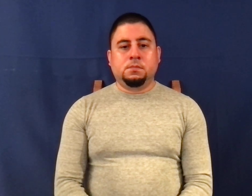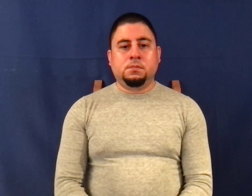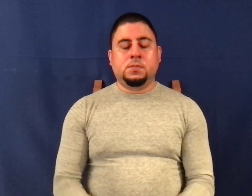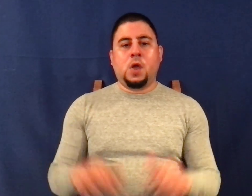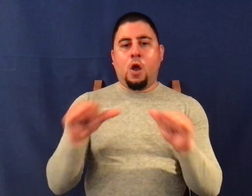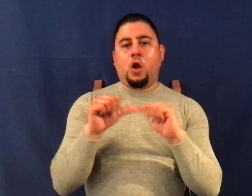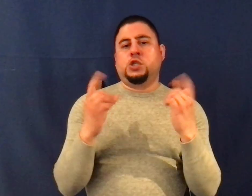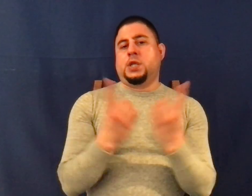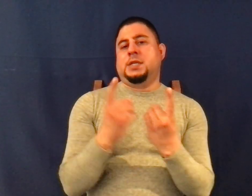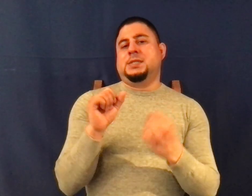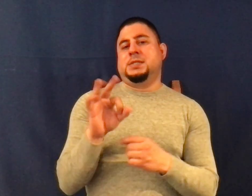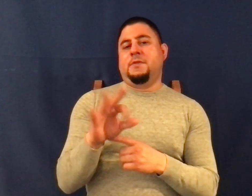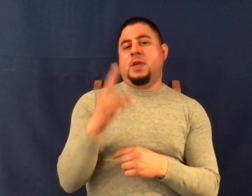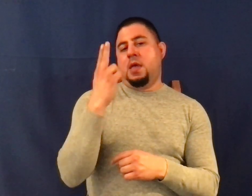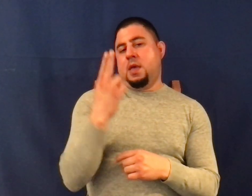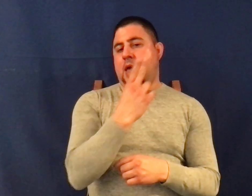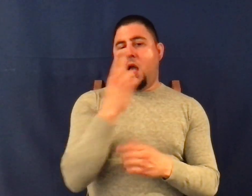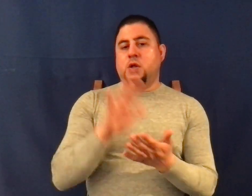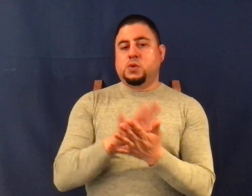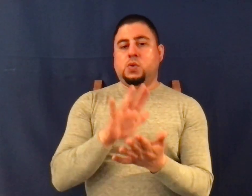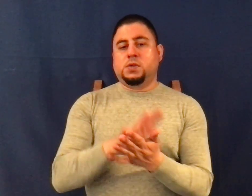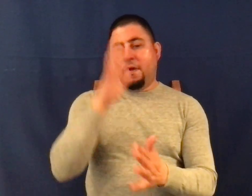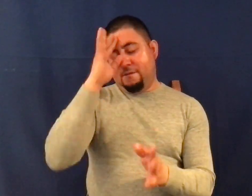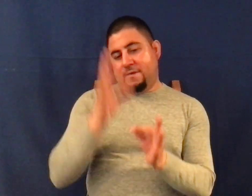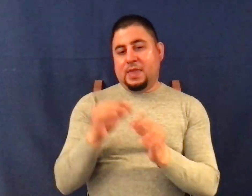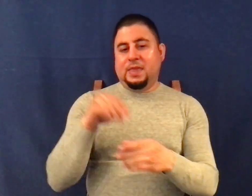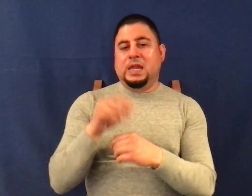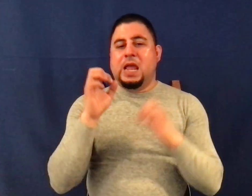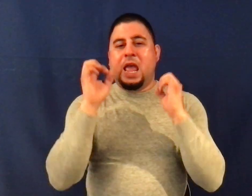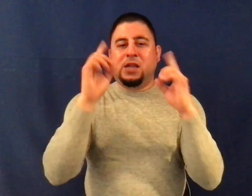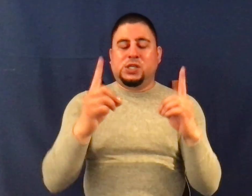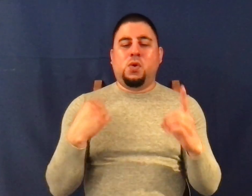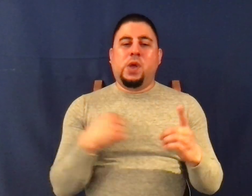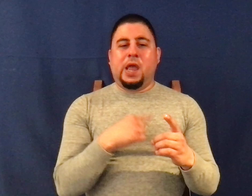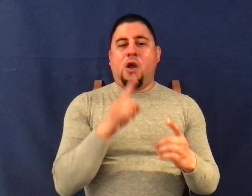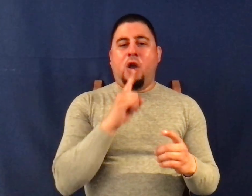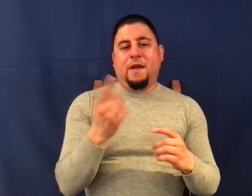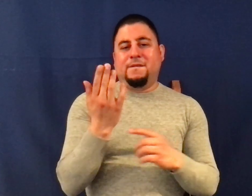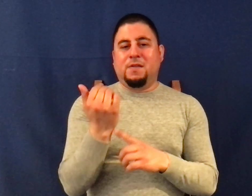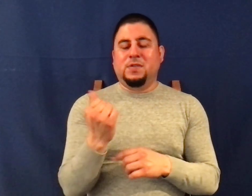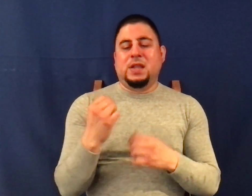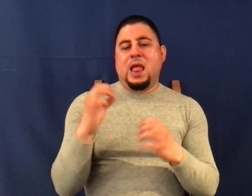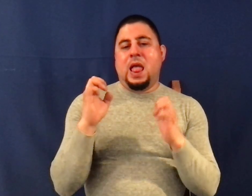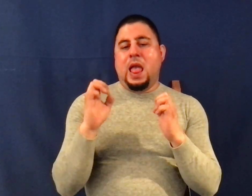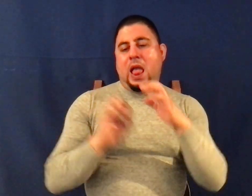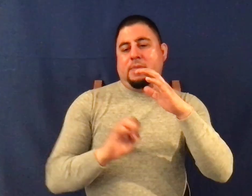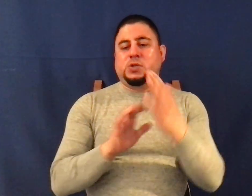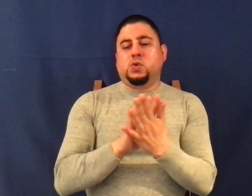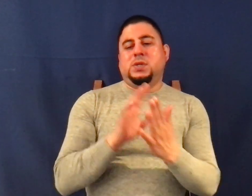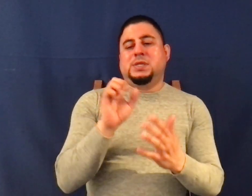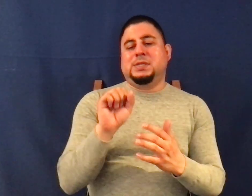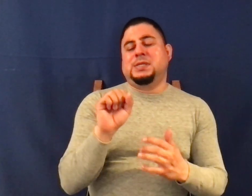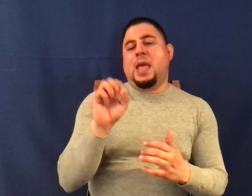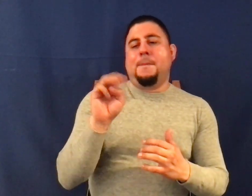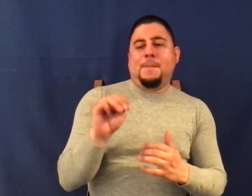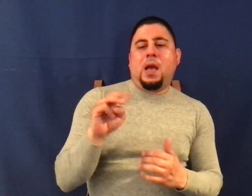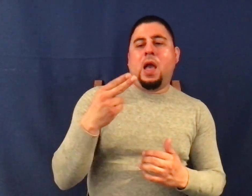Archdiocese of Santa Fe Catholic Schools. Faith in Education. We are 15 elementary schools. St. Michael's and St. Pius X High School.